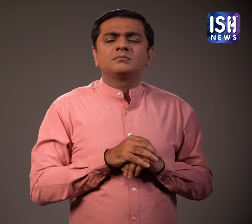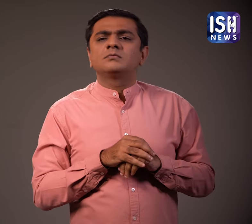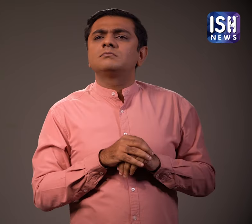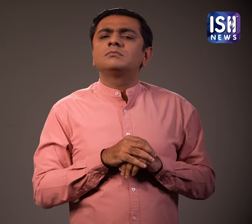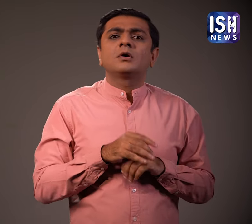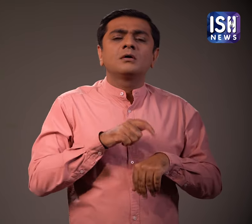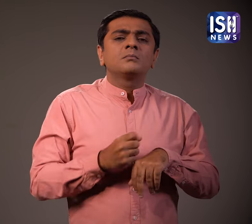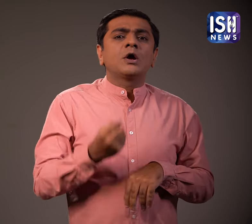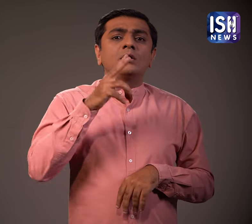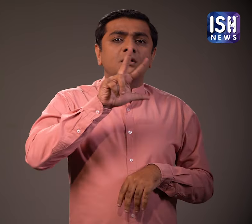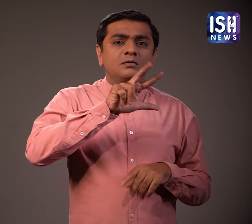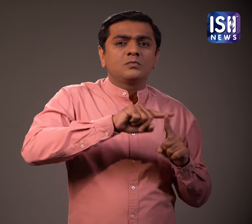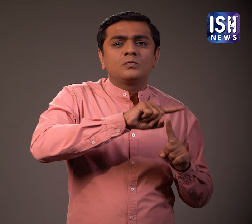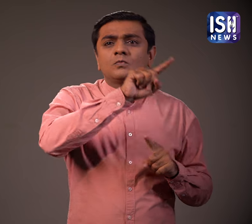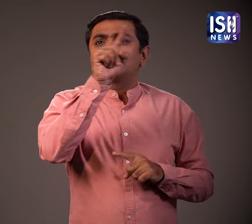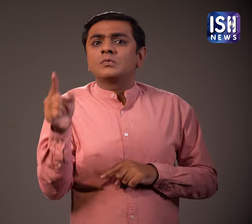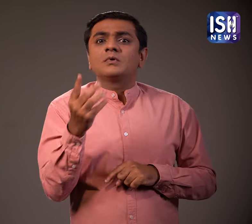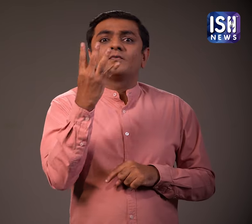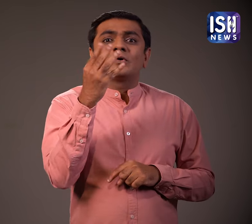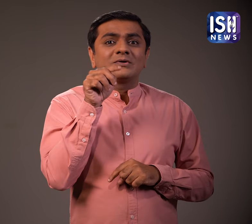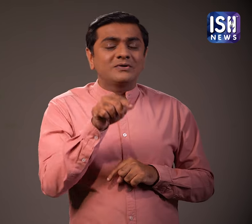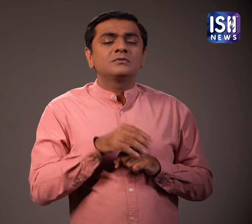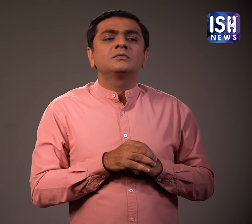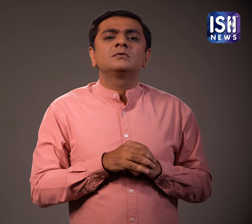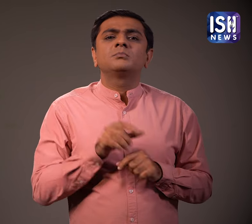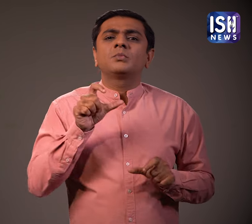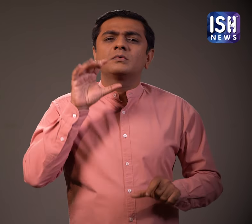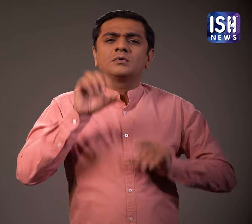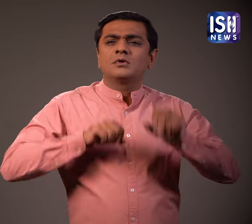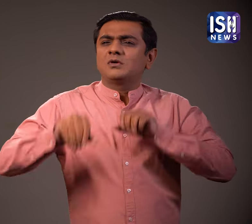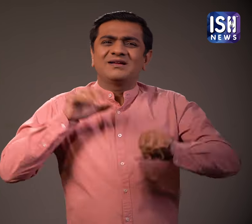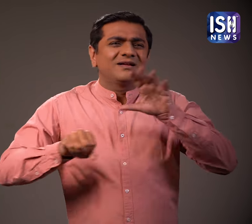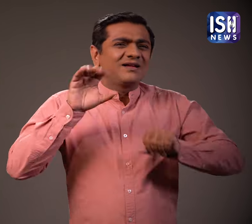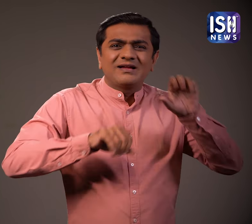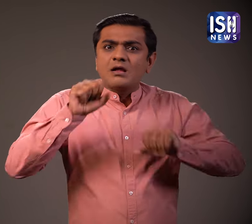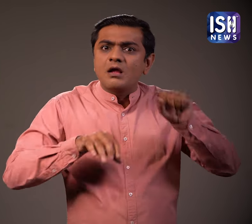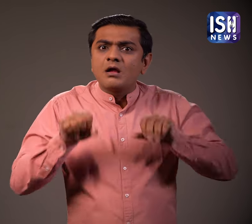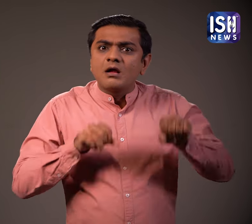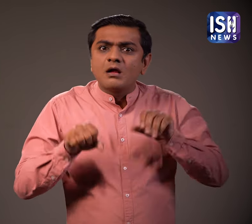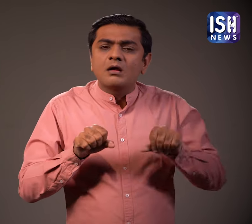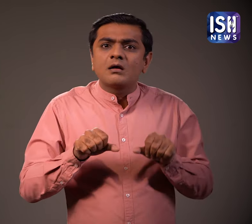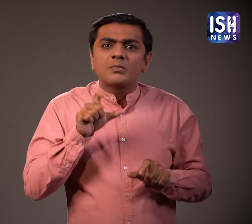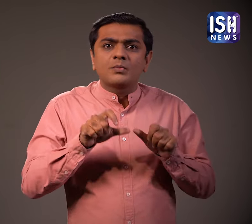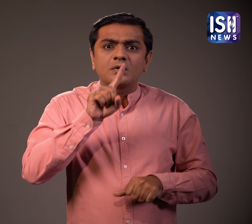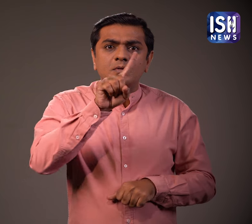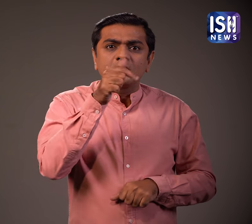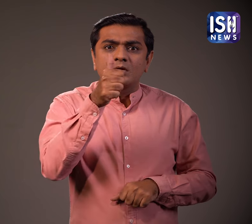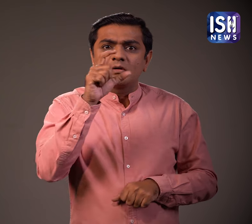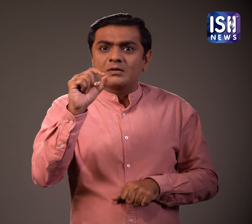From 8am to 4pm, more than 1,600 ticketless travellers were